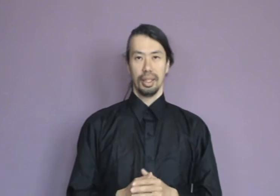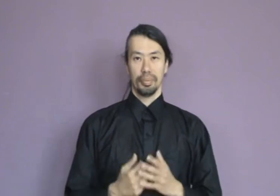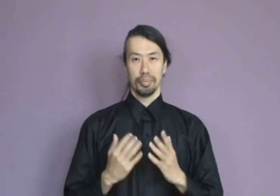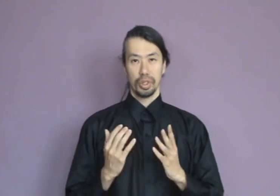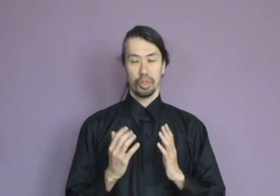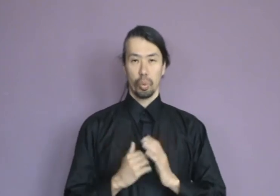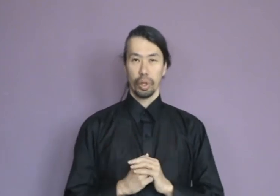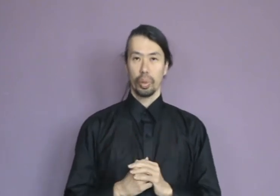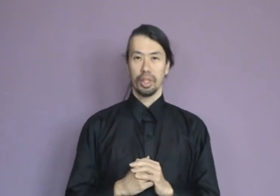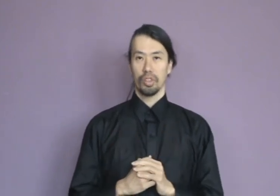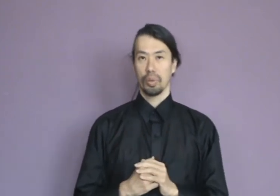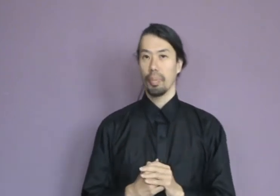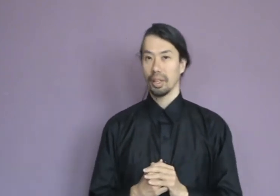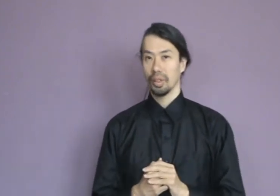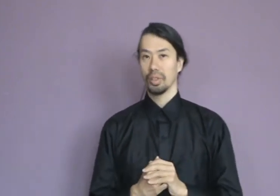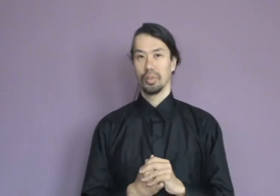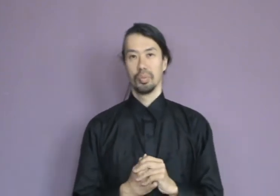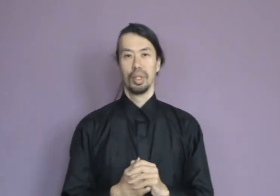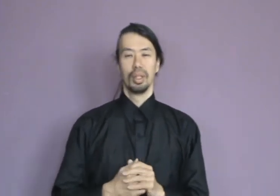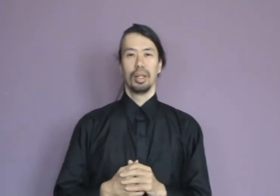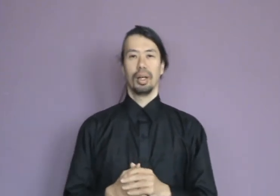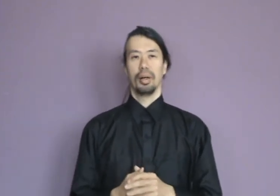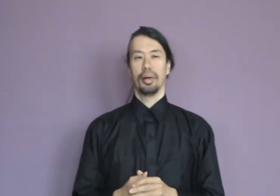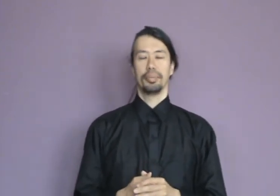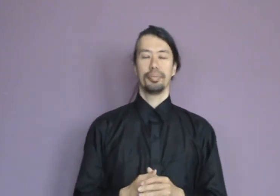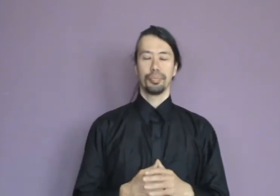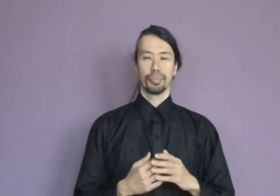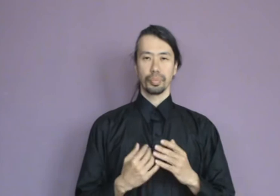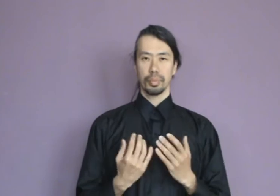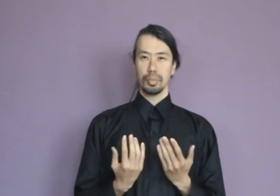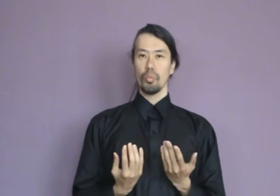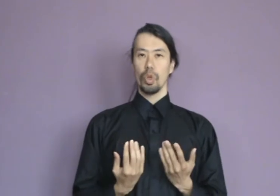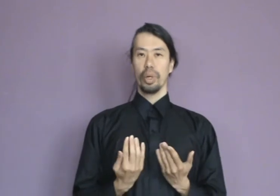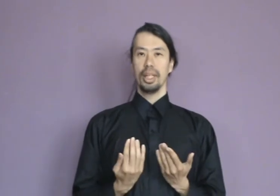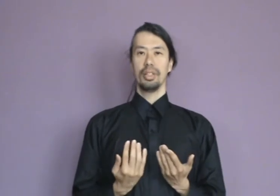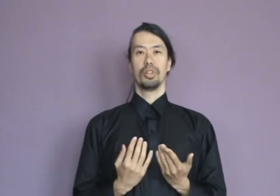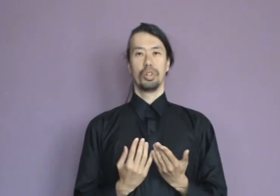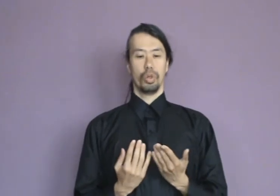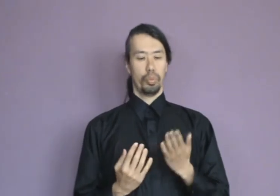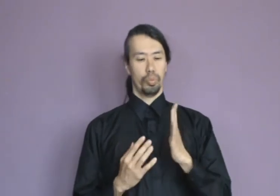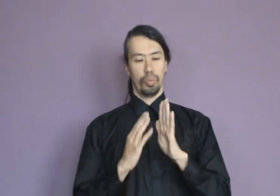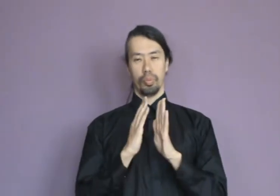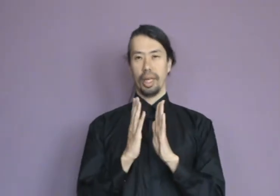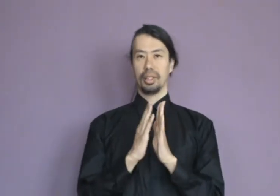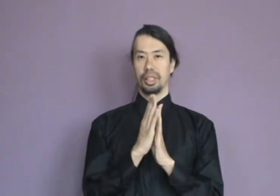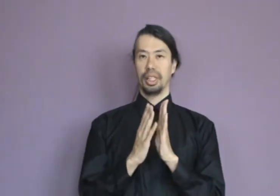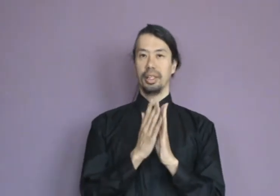So to work with this method we need to make the qi